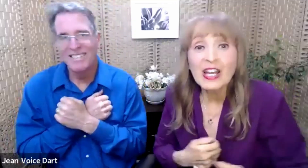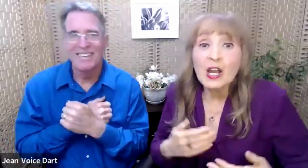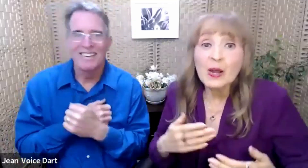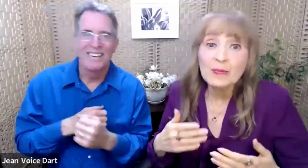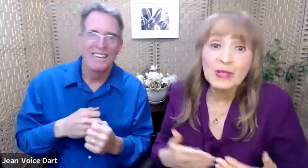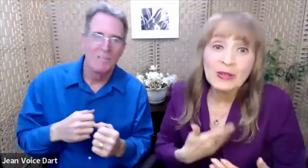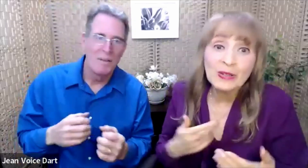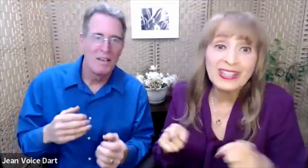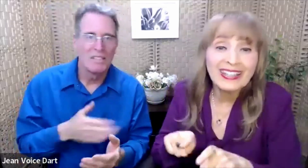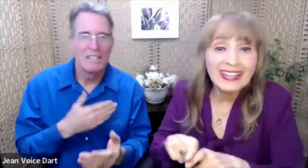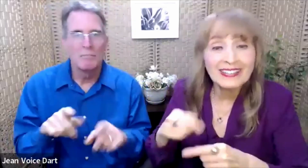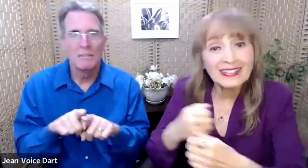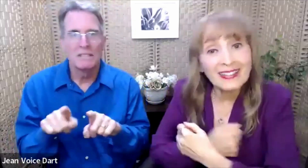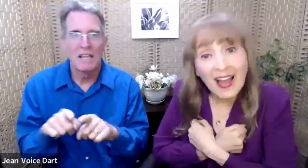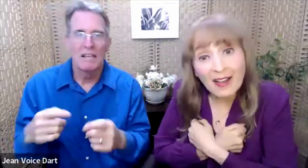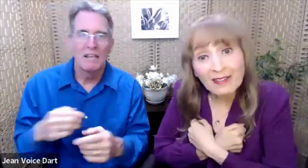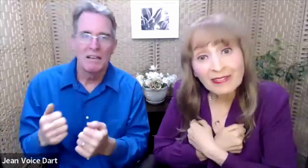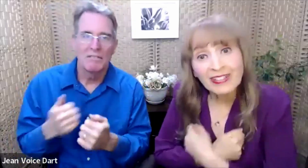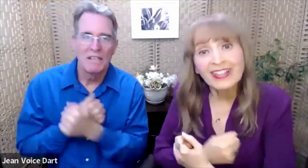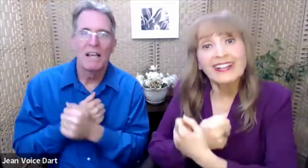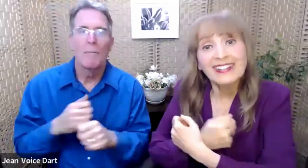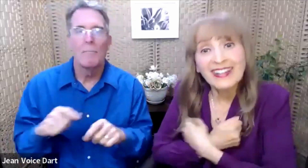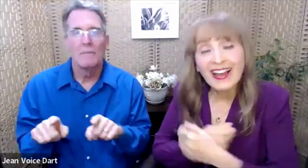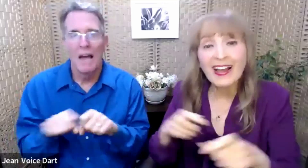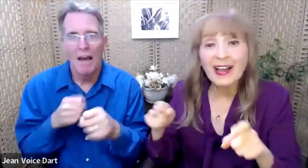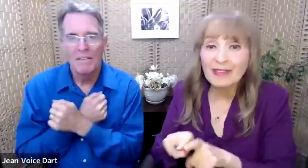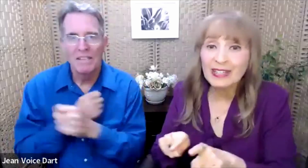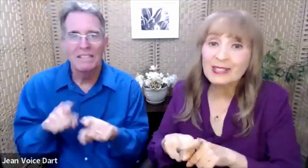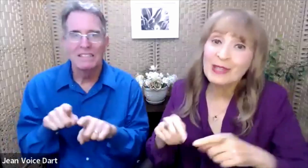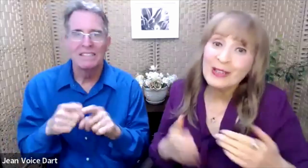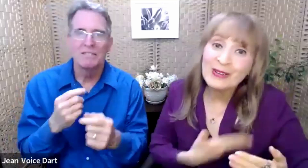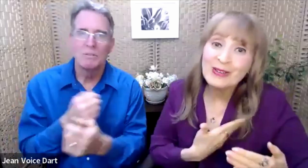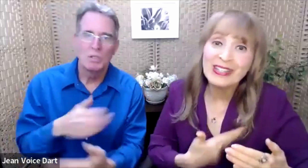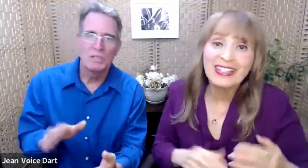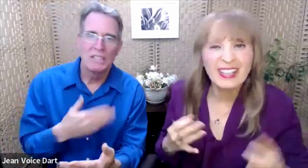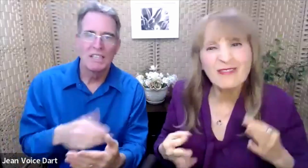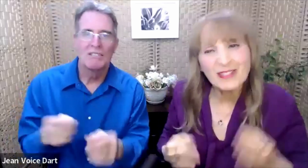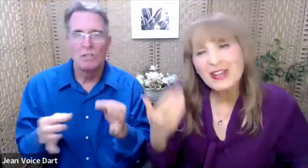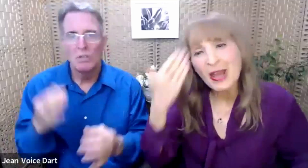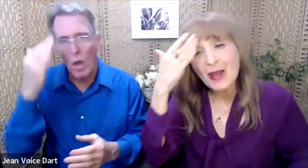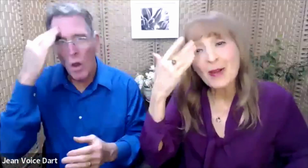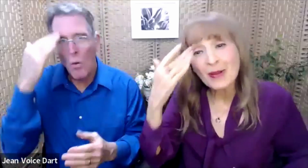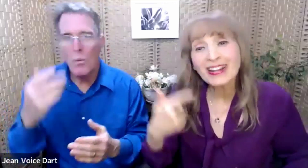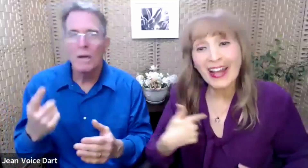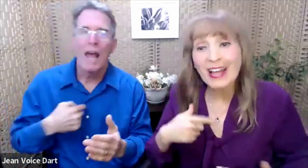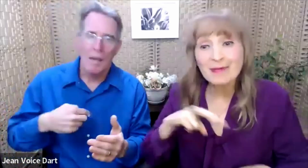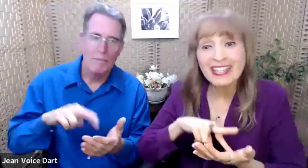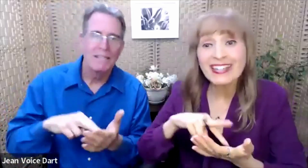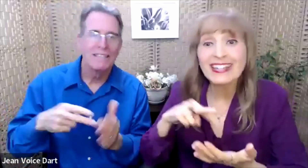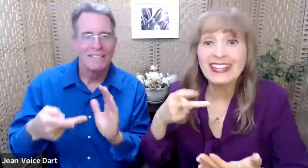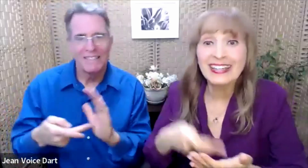Music is love. Love is music, if you know what I mean.